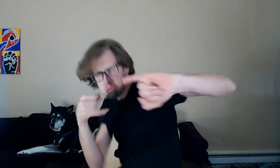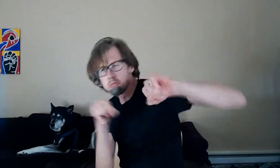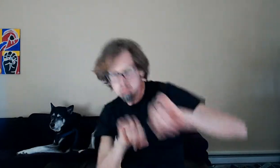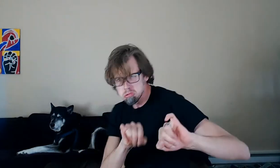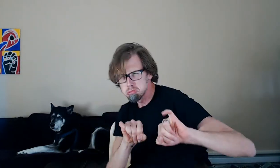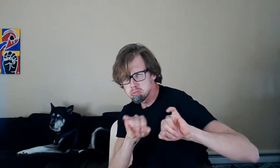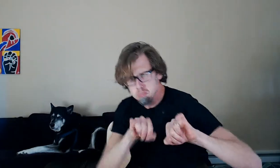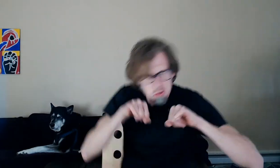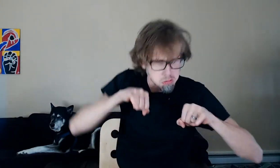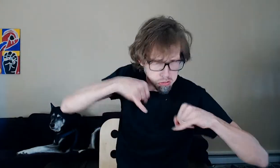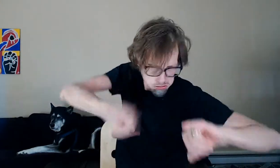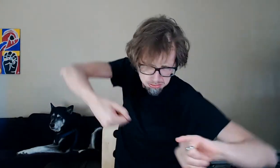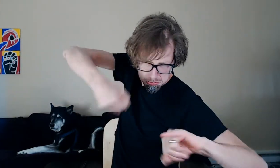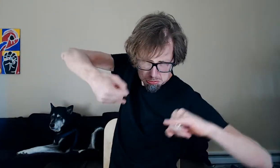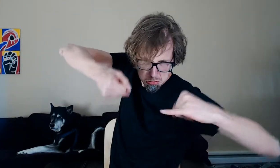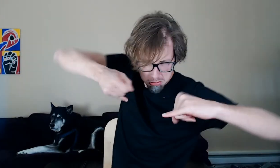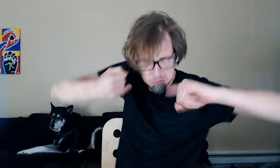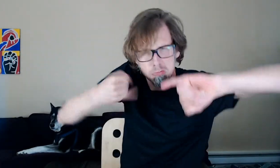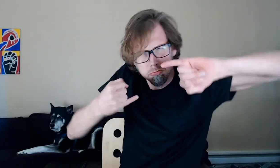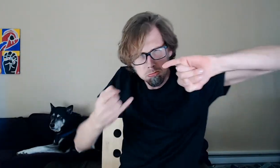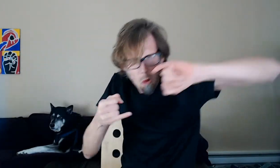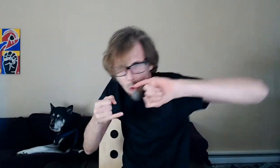and then used a pry bar and a hammer to lift that piece out of place.